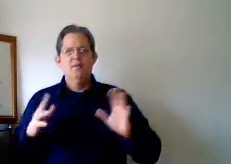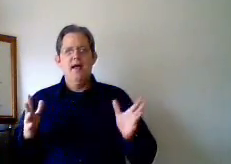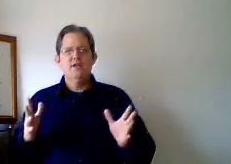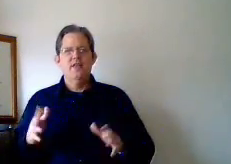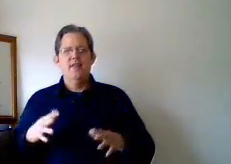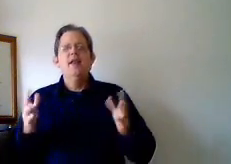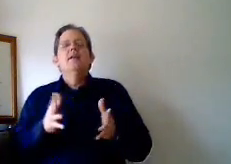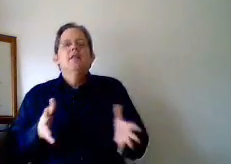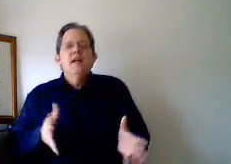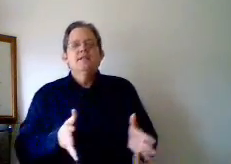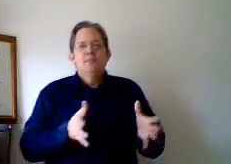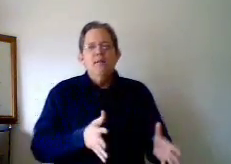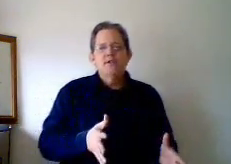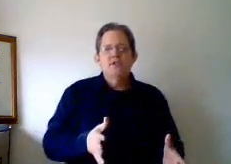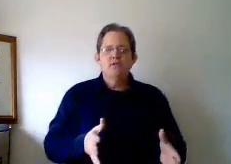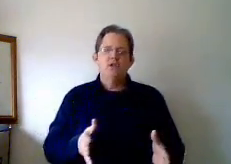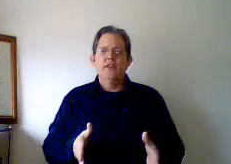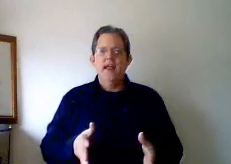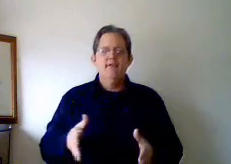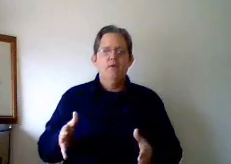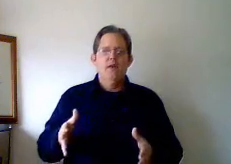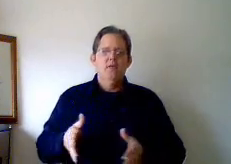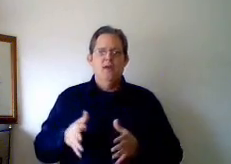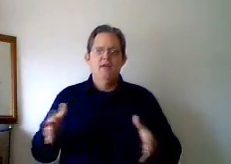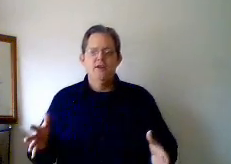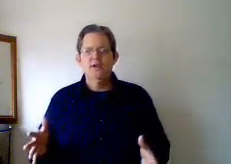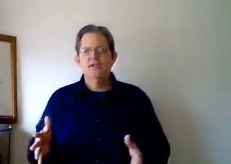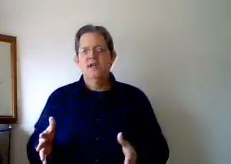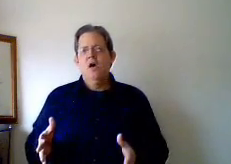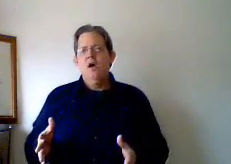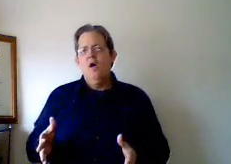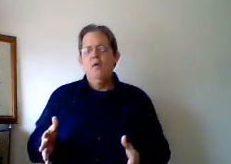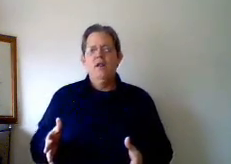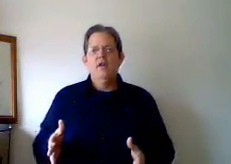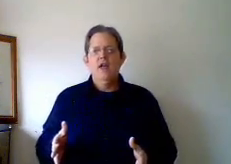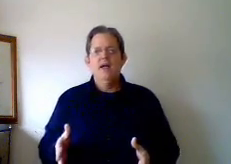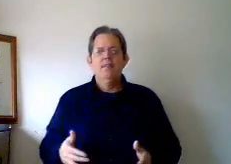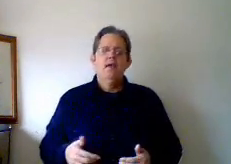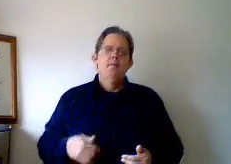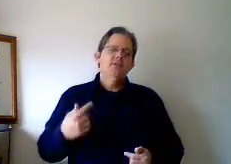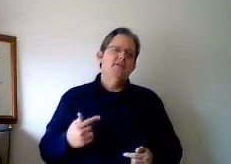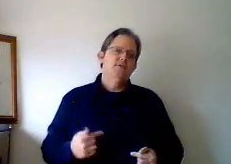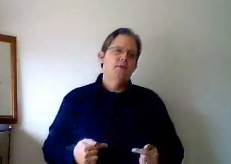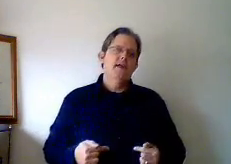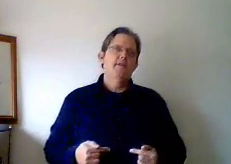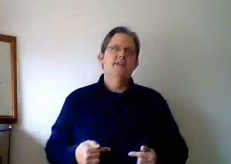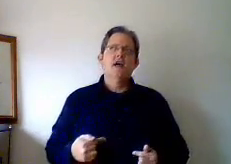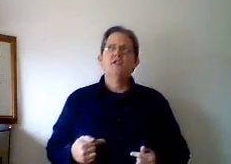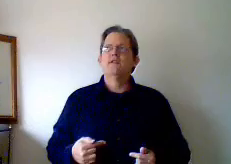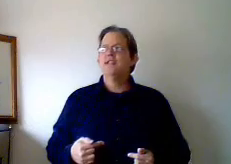imagine that that's pretty much the structure that everyone would have used all the way along the line. Most of us, when we think of the psychology of